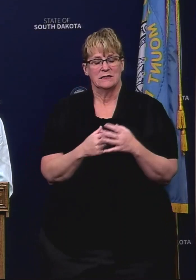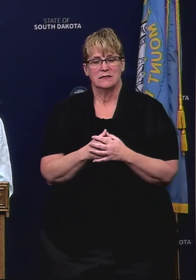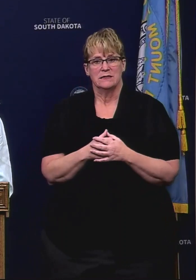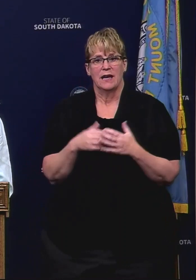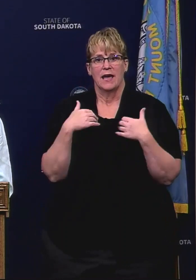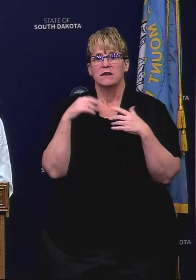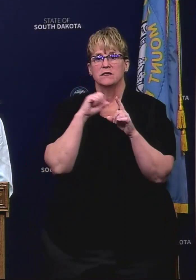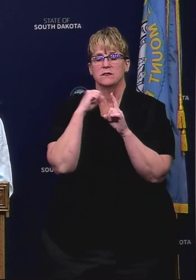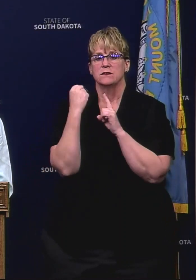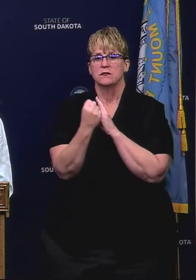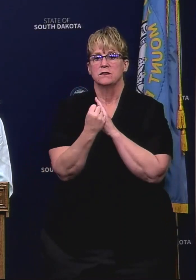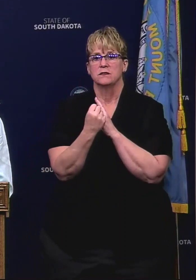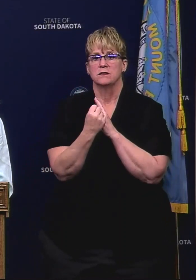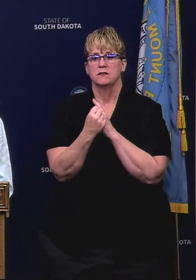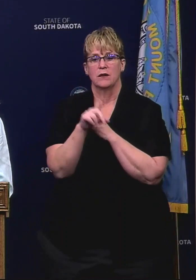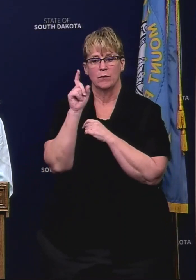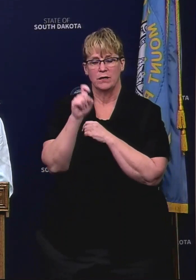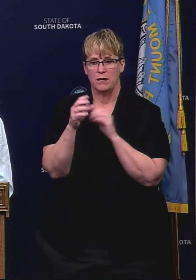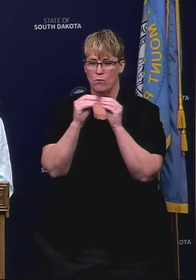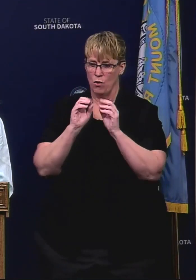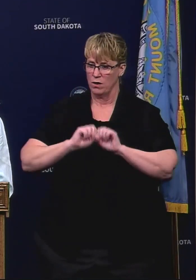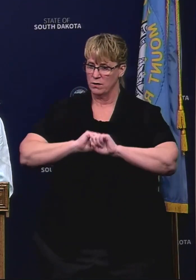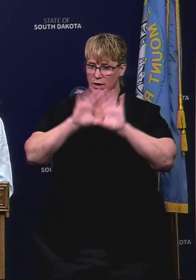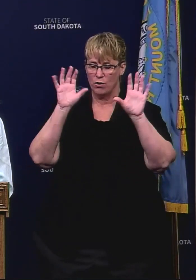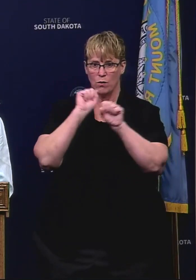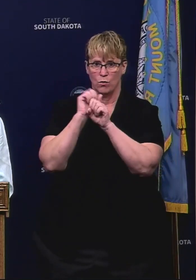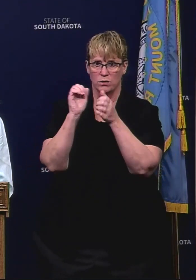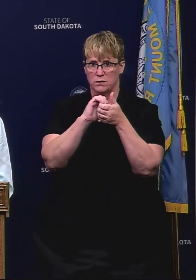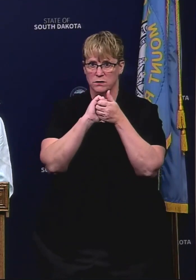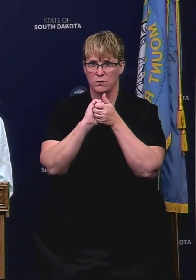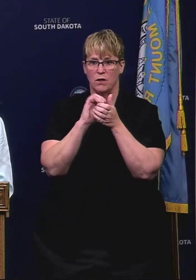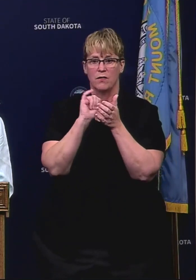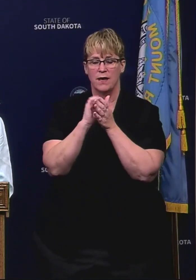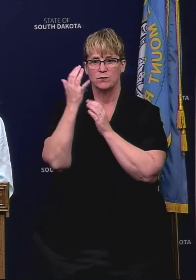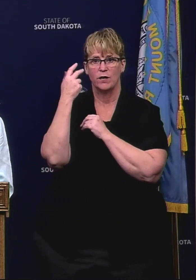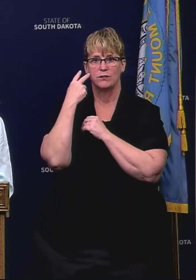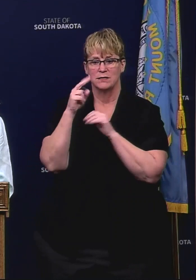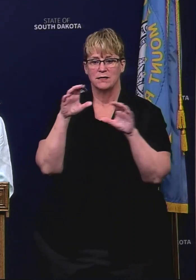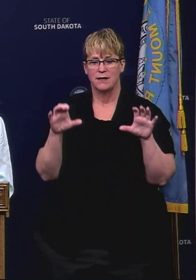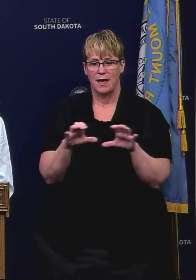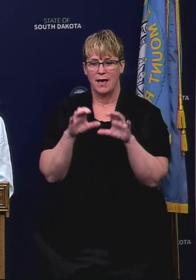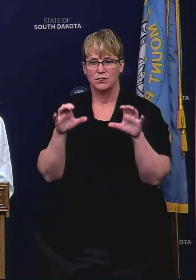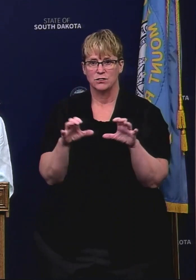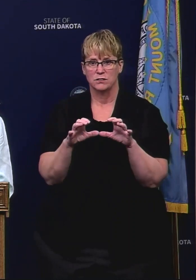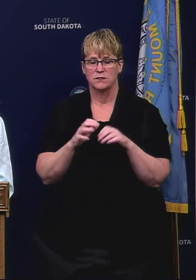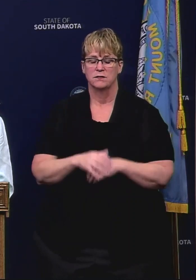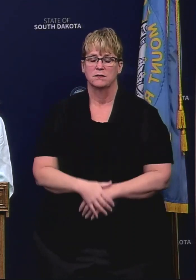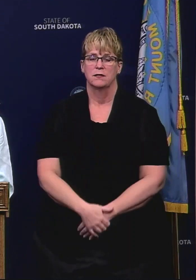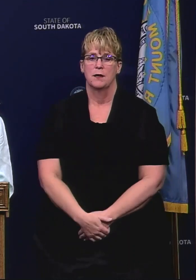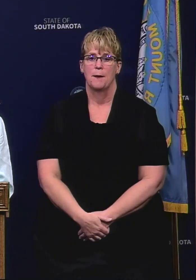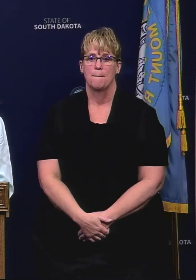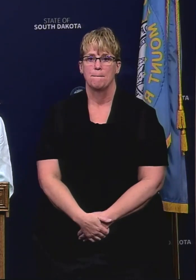situations that and we need clarity and that is one of the reasons that you're seeing the actions being taken that are